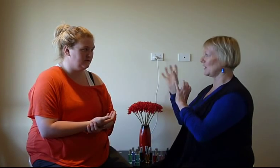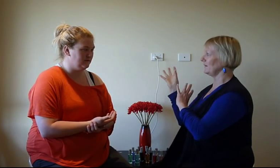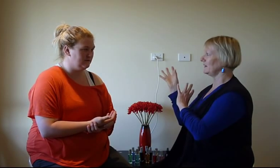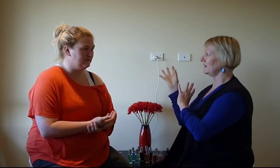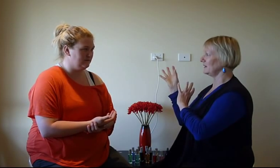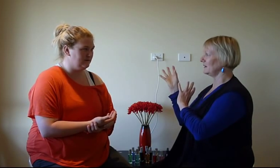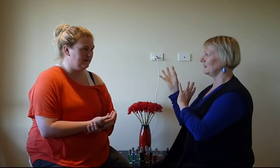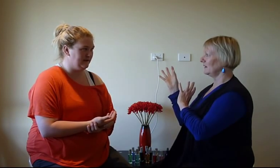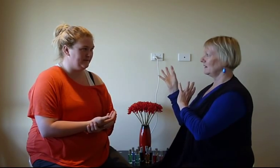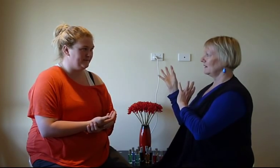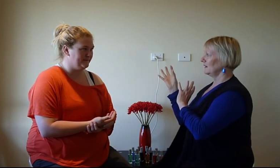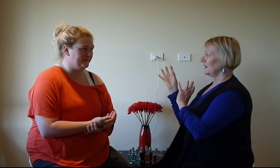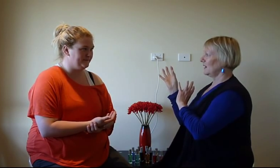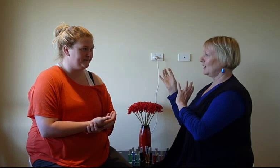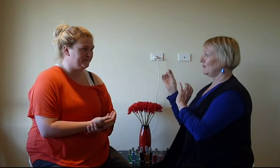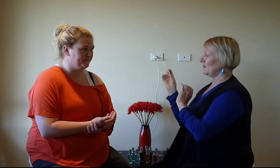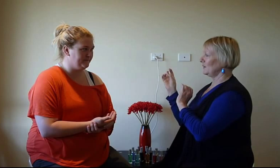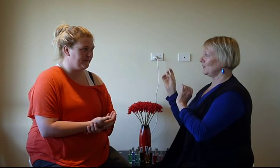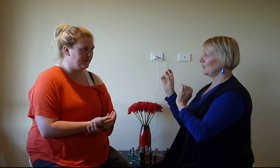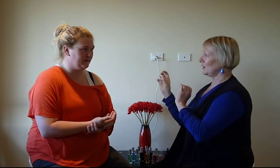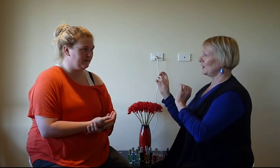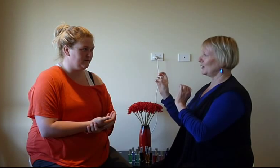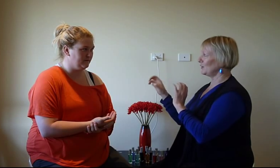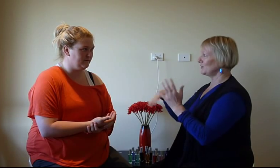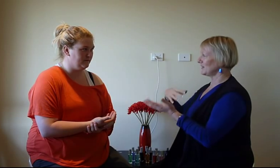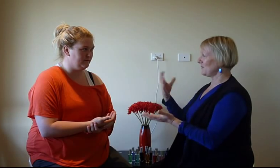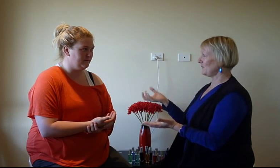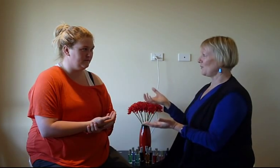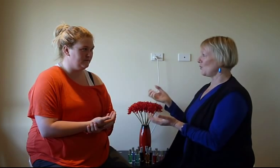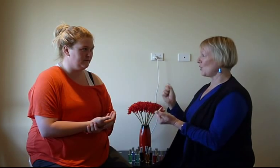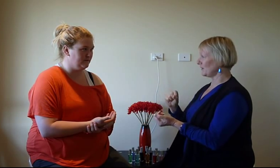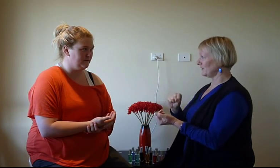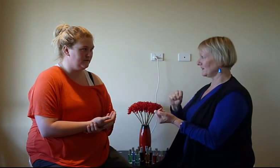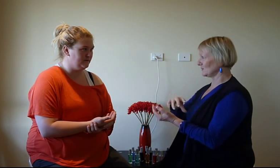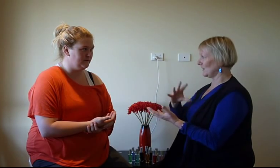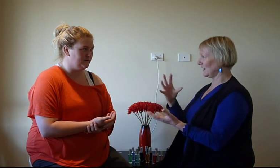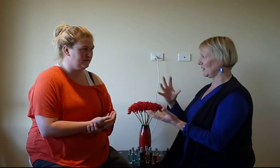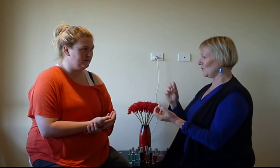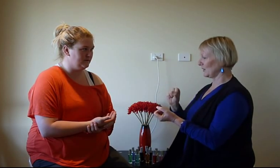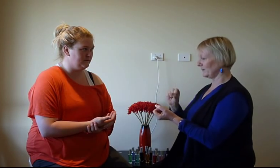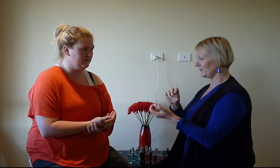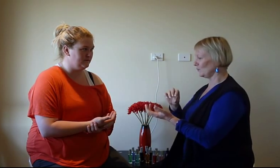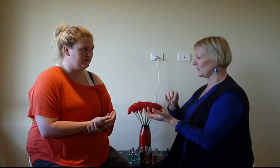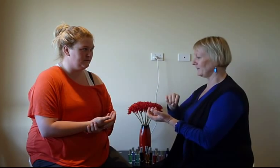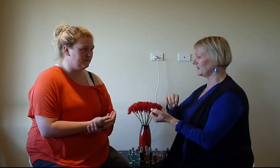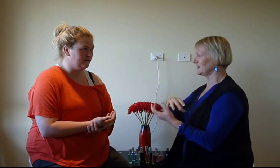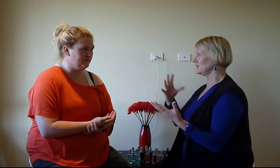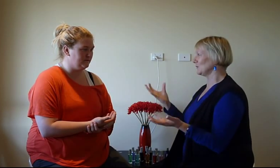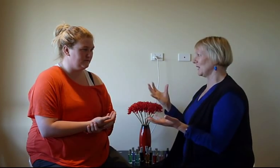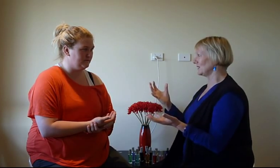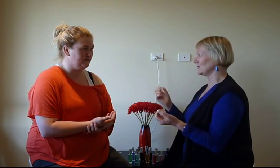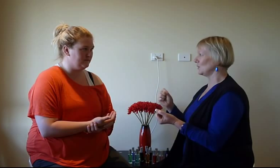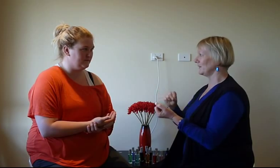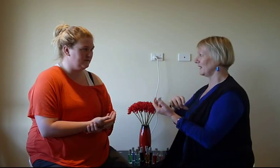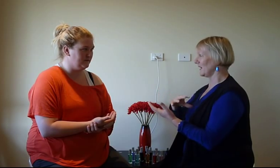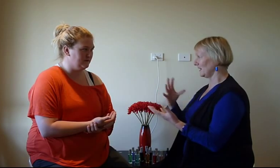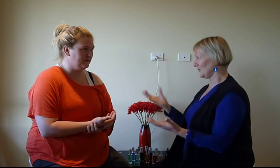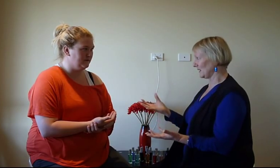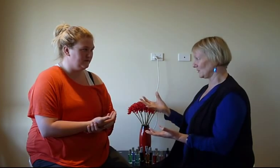worry and yep um you know i heard you say before what if it's swelling and what if what if the stitch breaks and what if i can't get back to